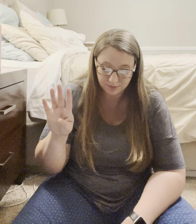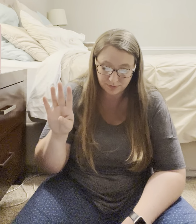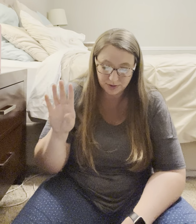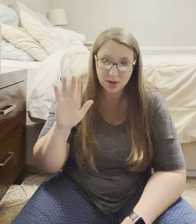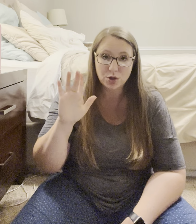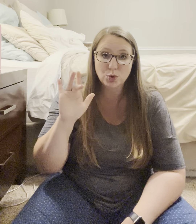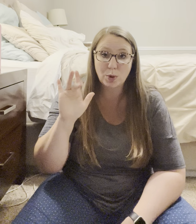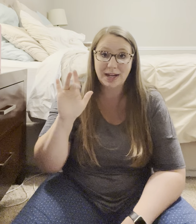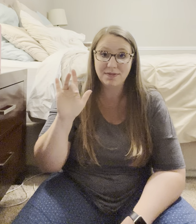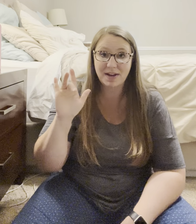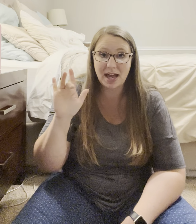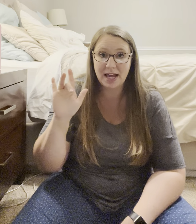25.